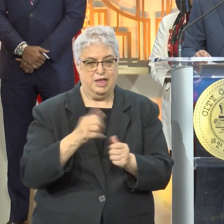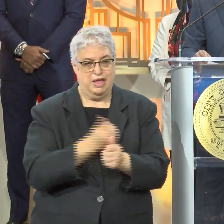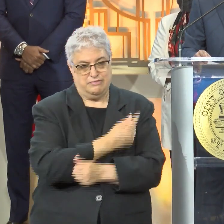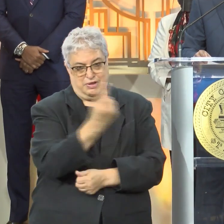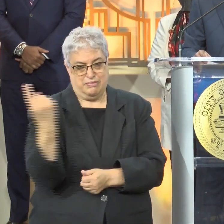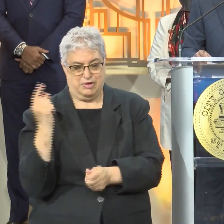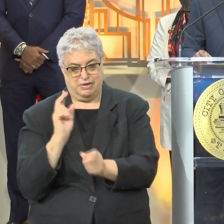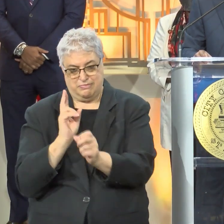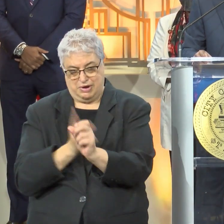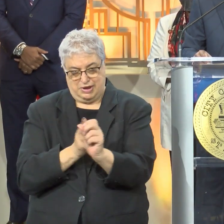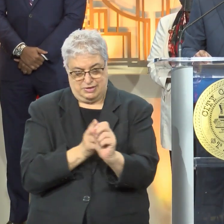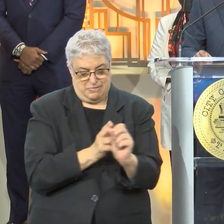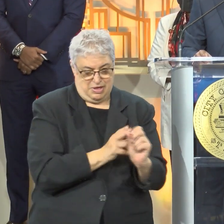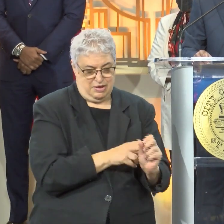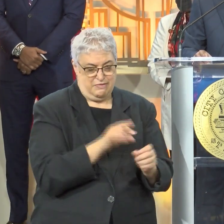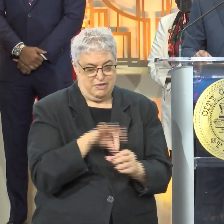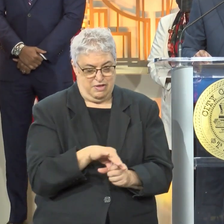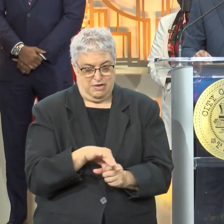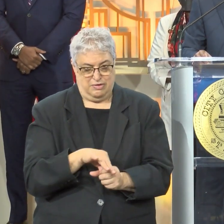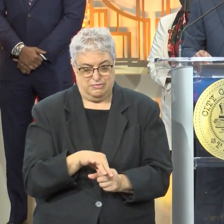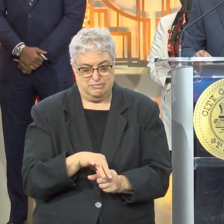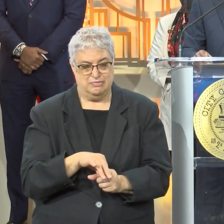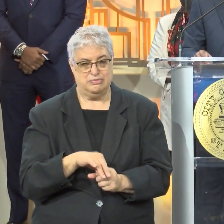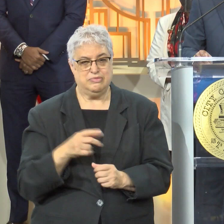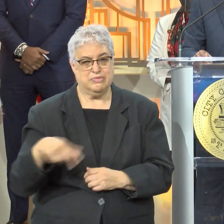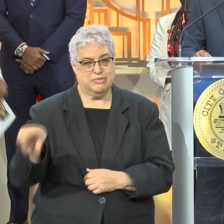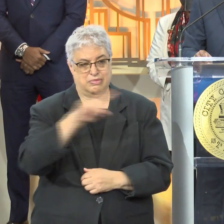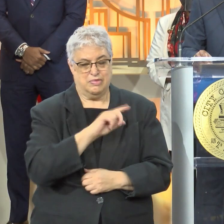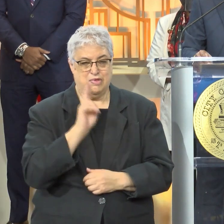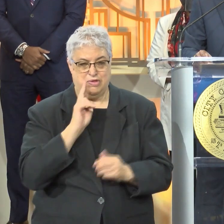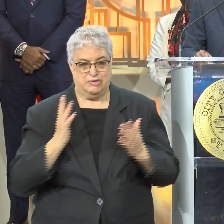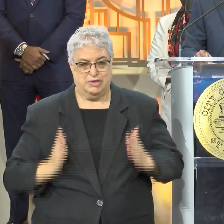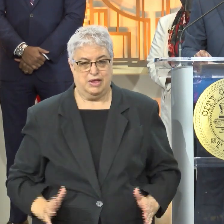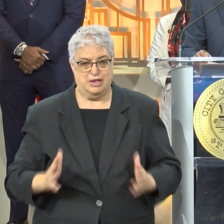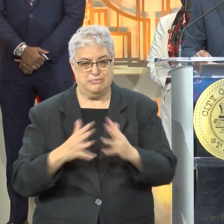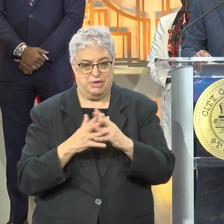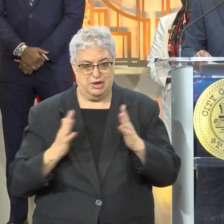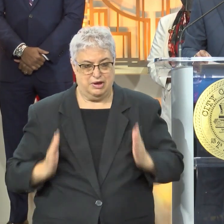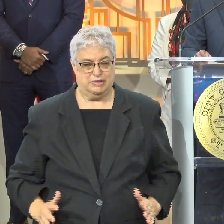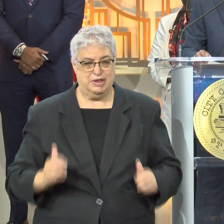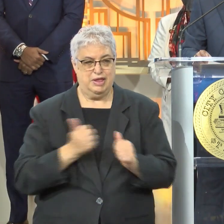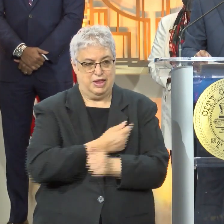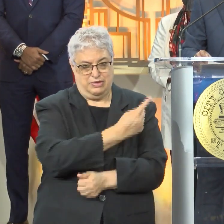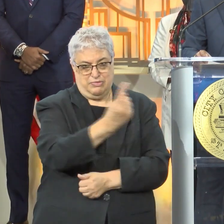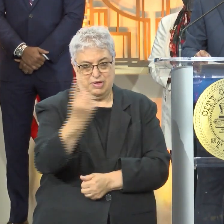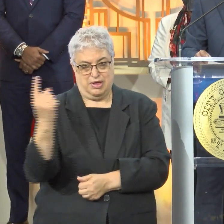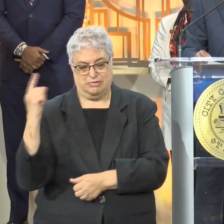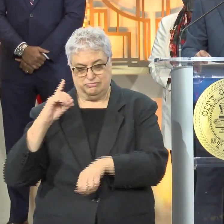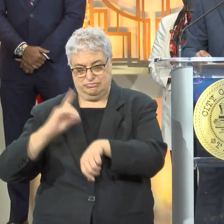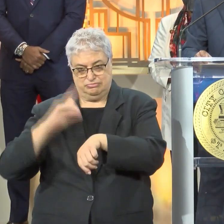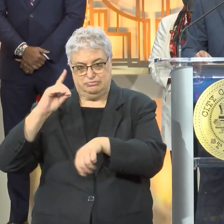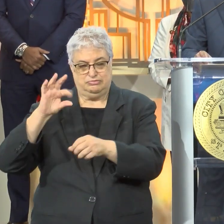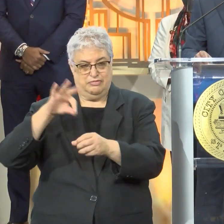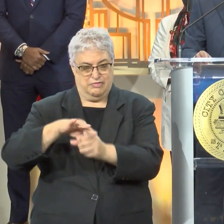voter participate in the process, and as Houstonians and Americans. Each one of us has a civic duty to